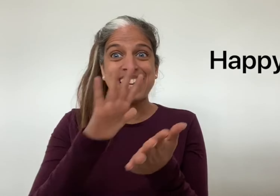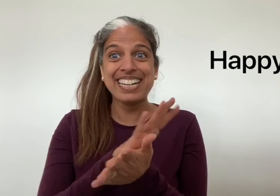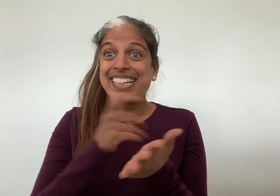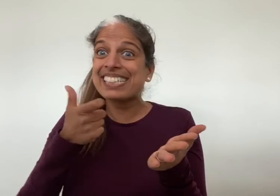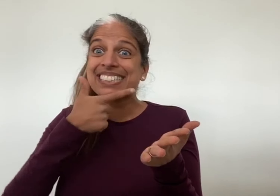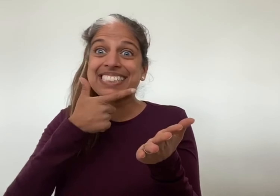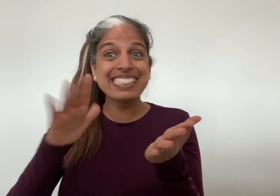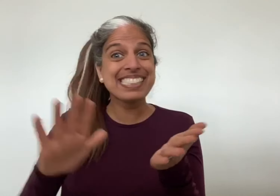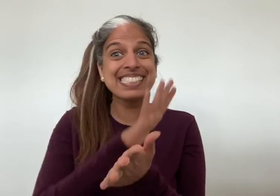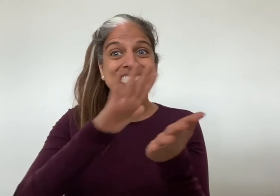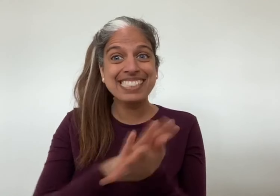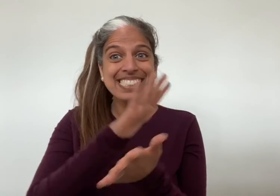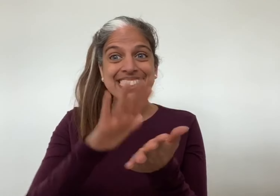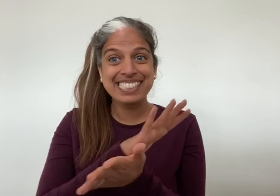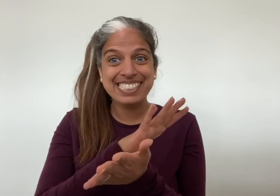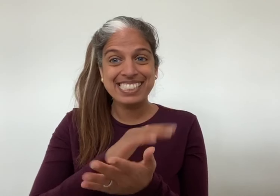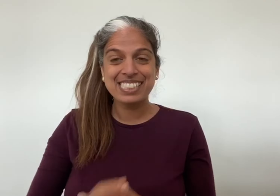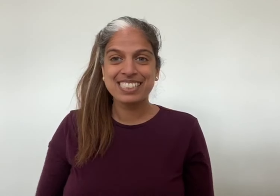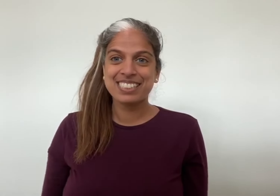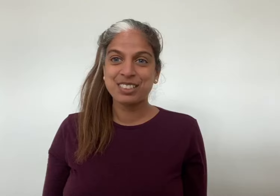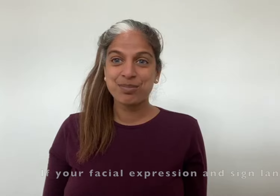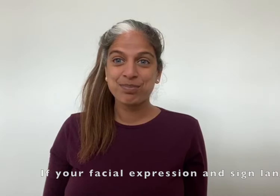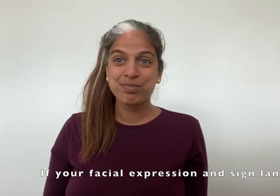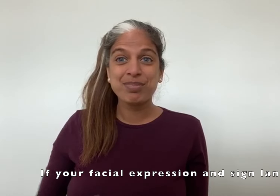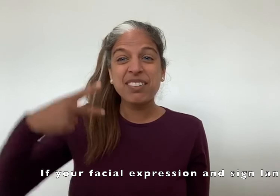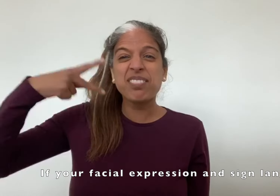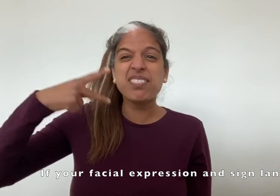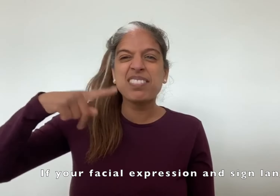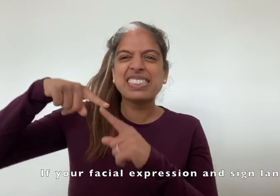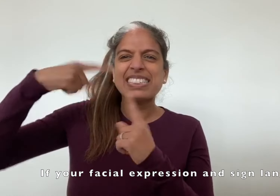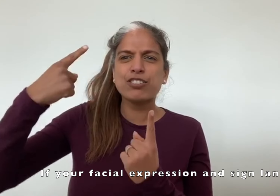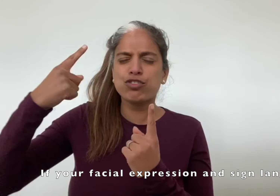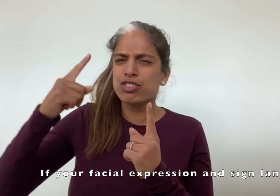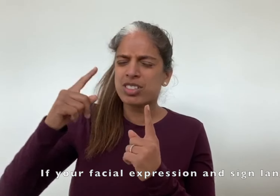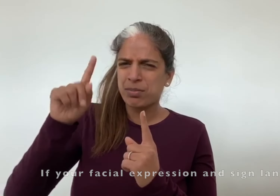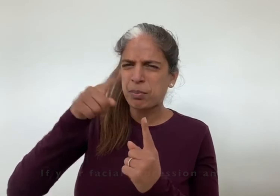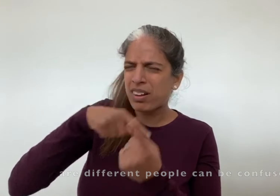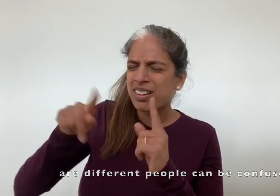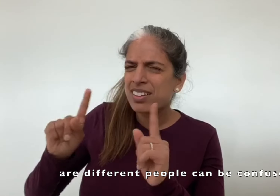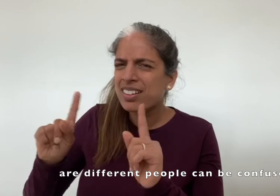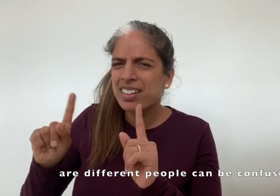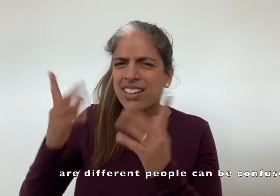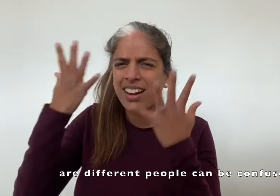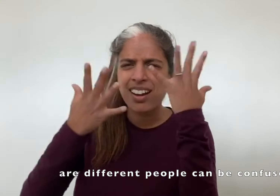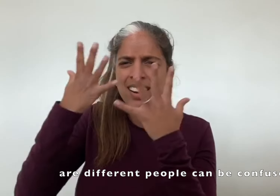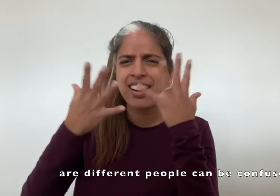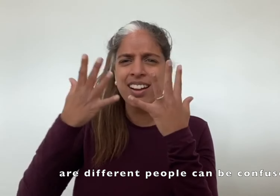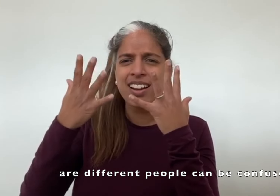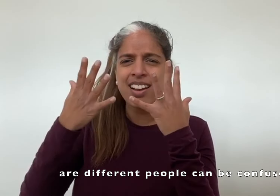if your facial expression and sign language are different people can be